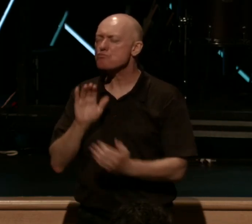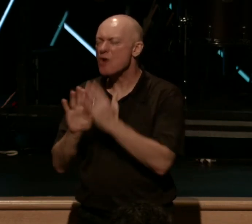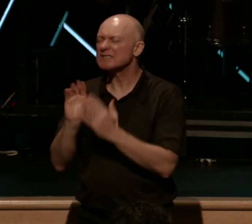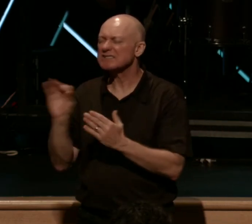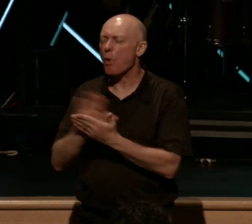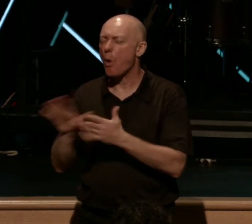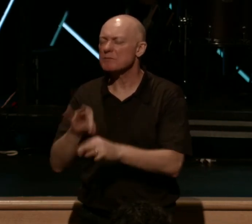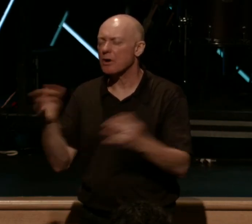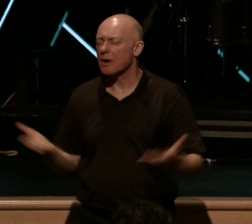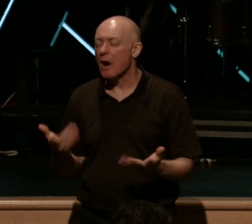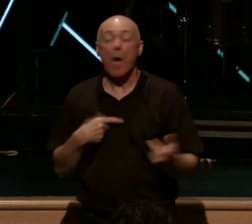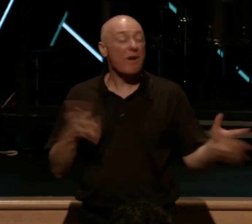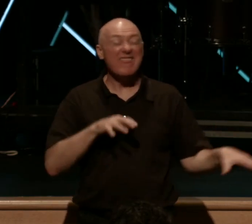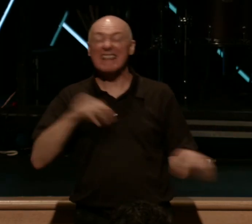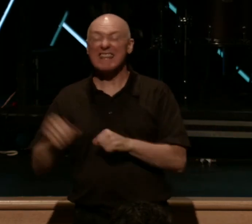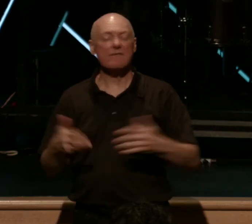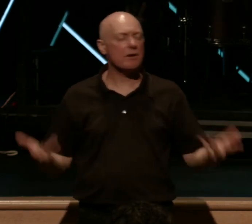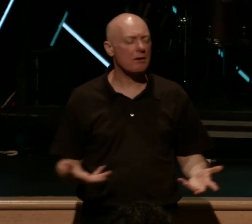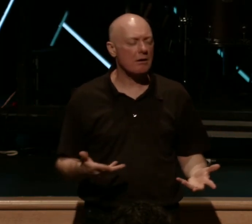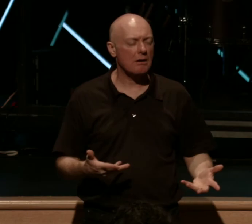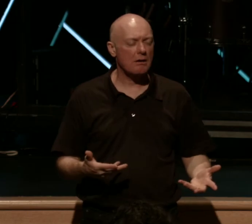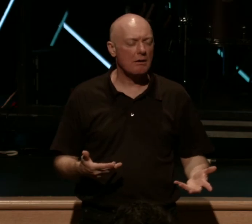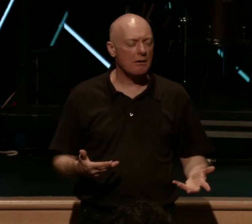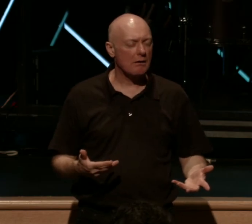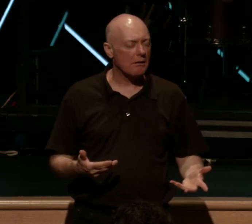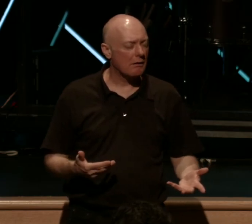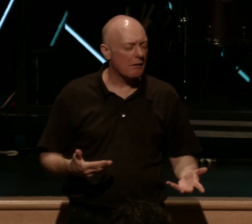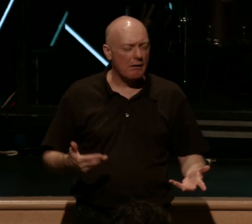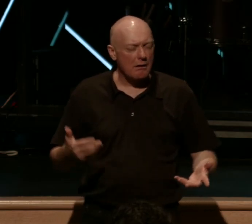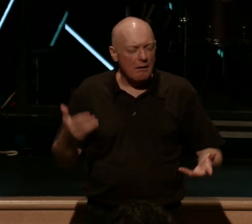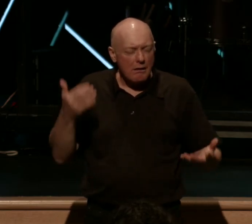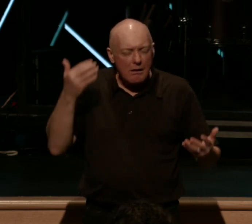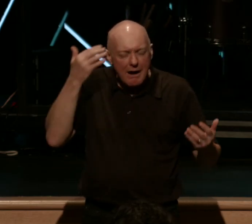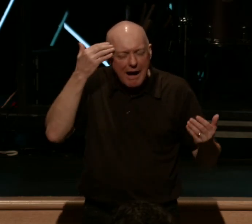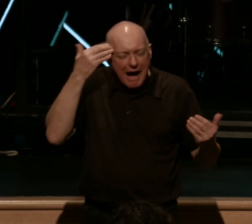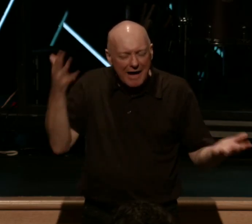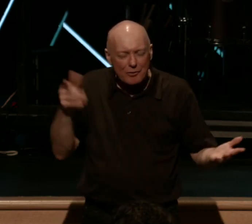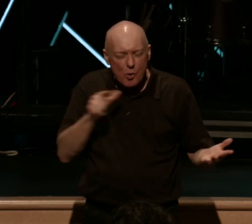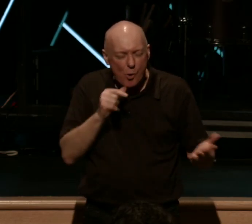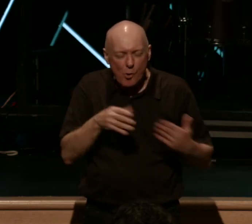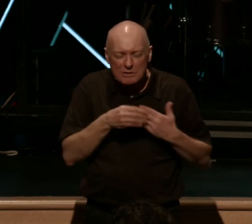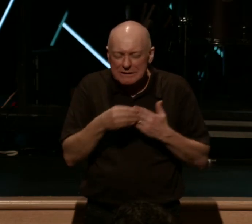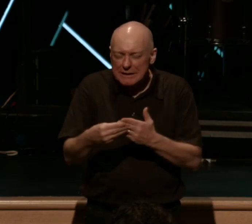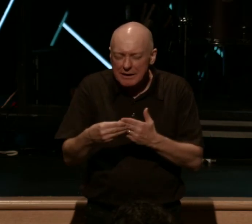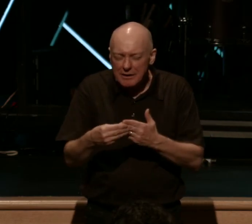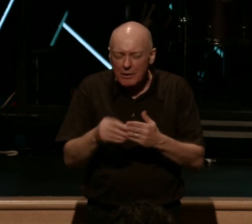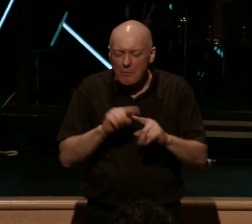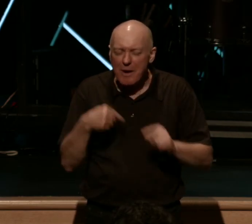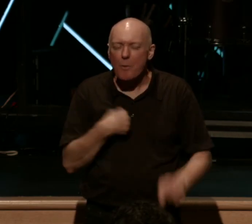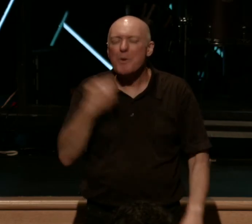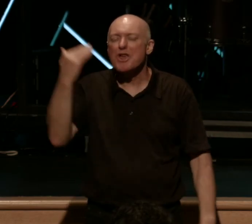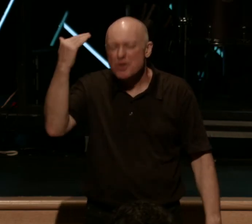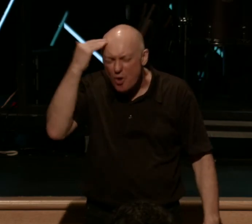And when they leave this place, they will say, I don't know who actually is leading the charge, but we do know Jesus is there.